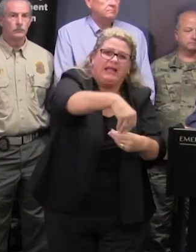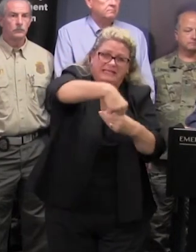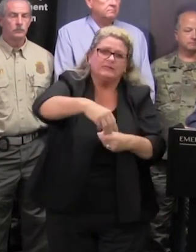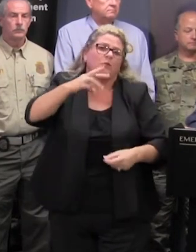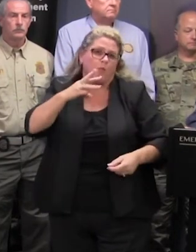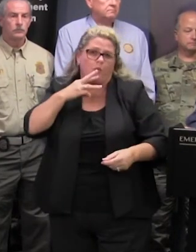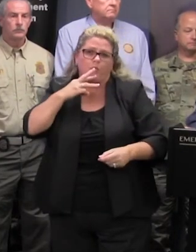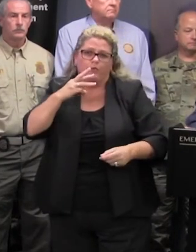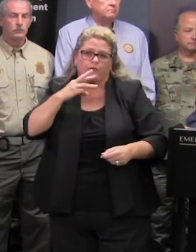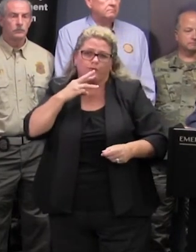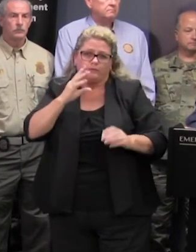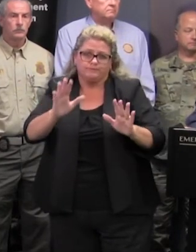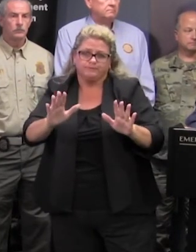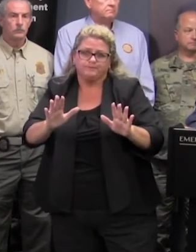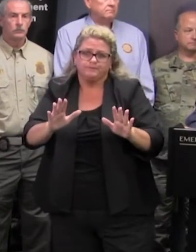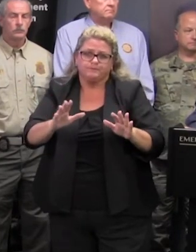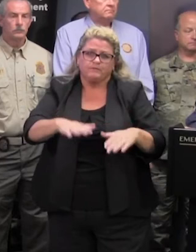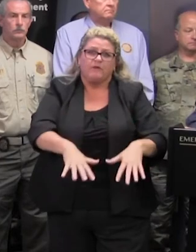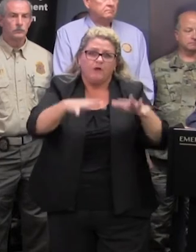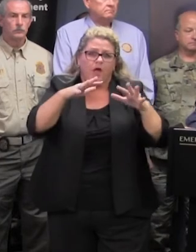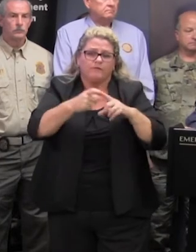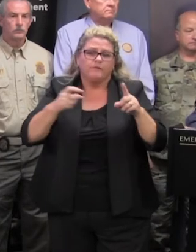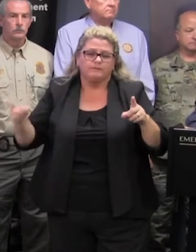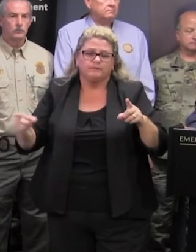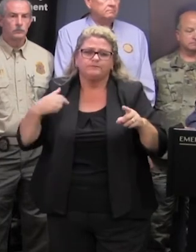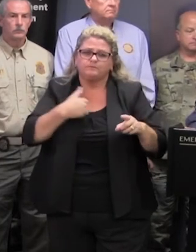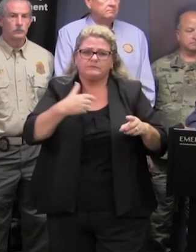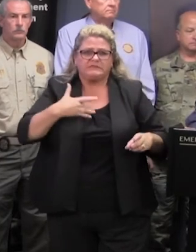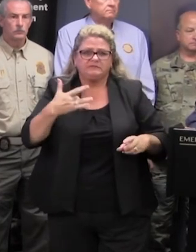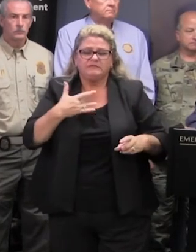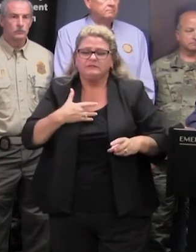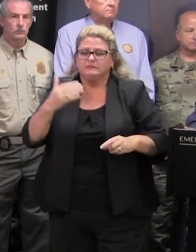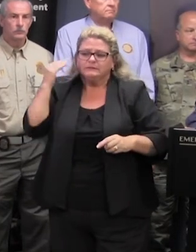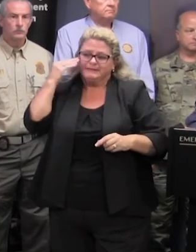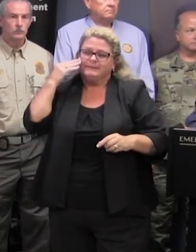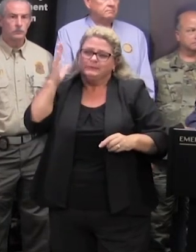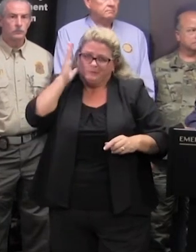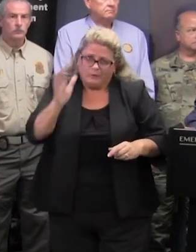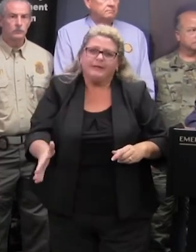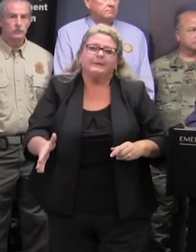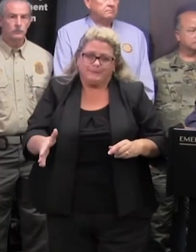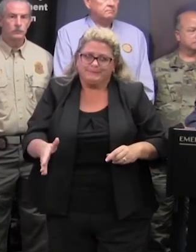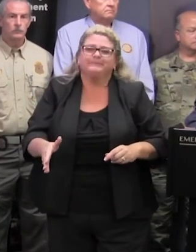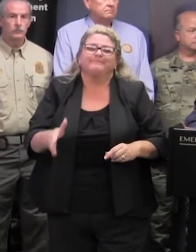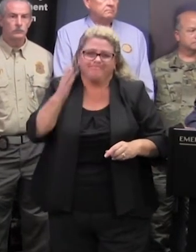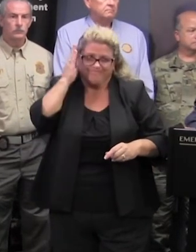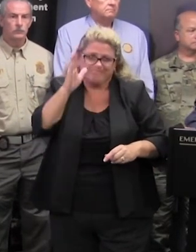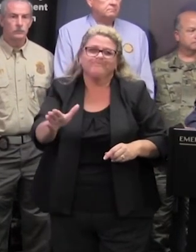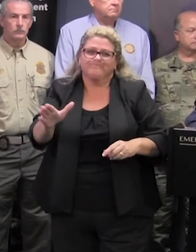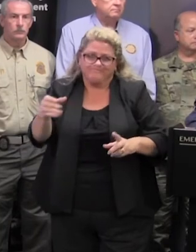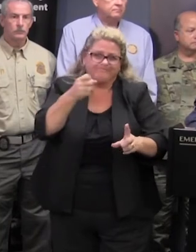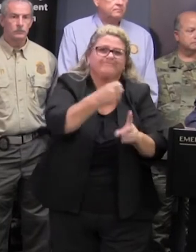but we are highly confident in the strength of that flood and we know it's coming it's just a matter of how how